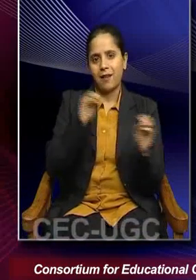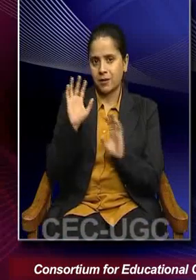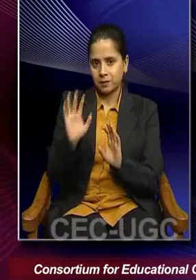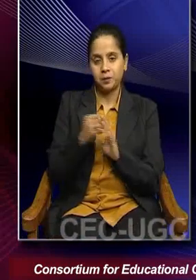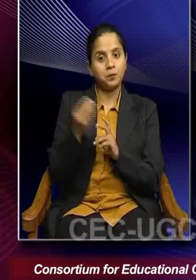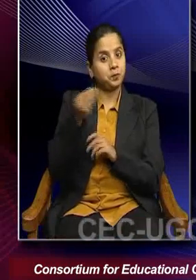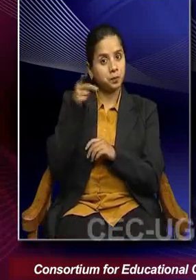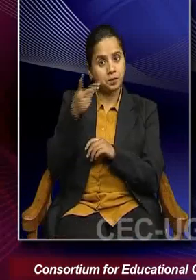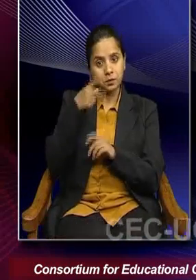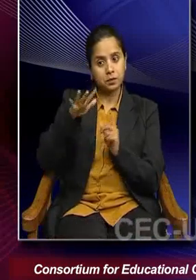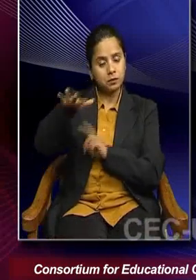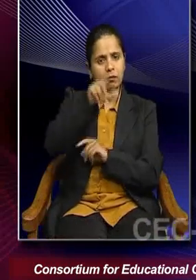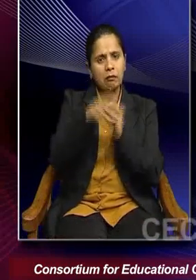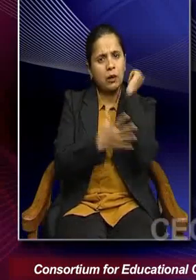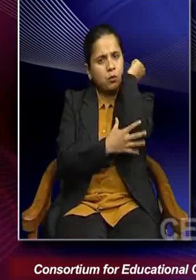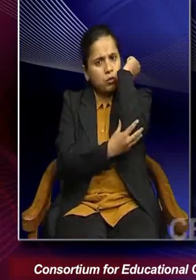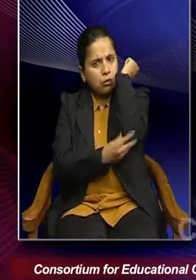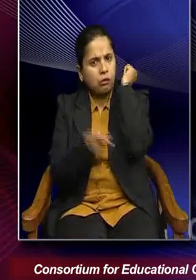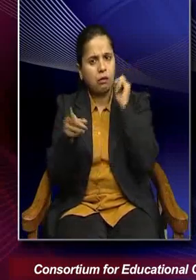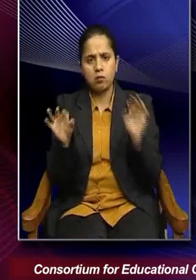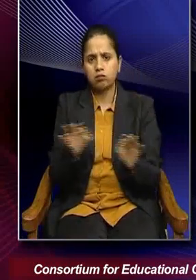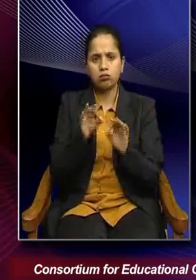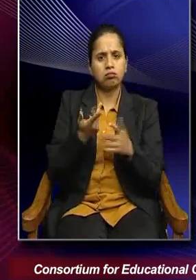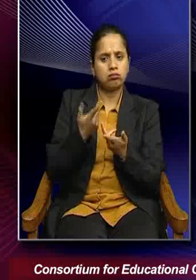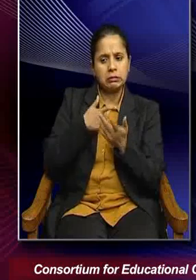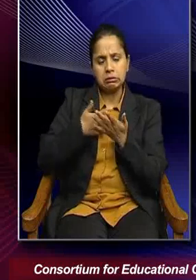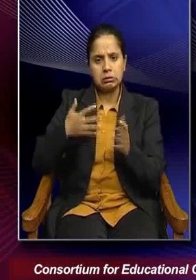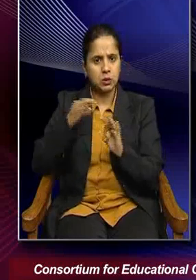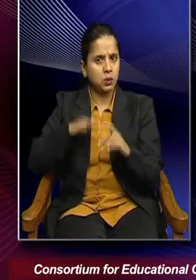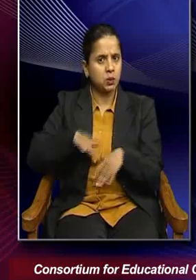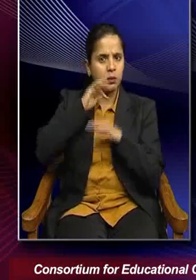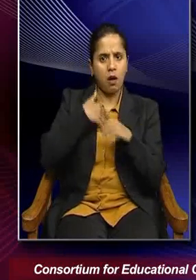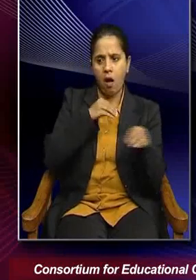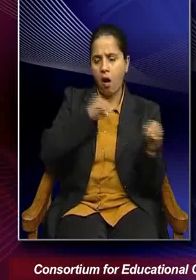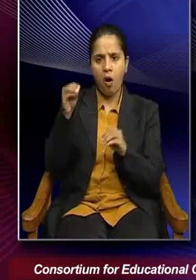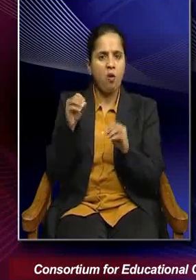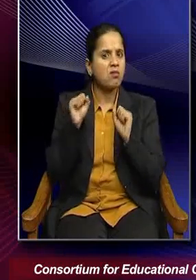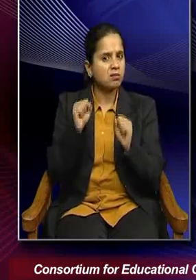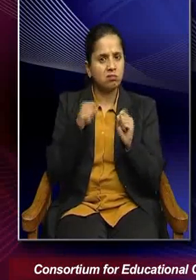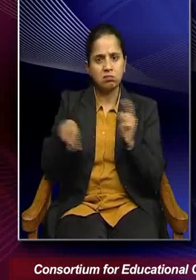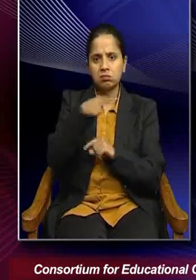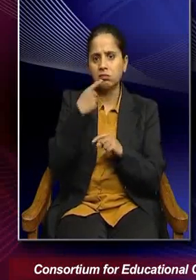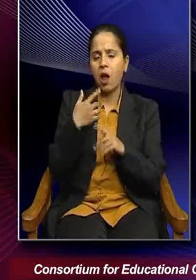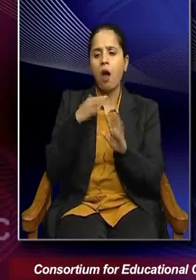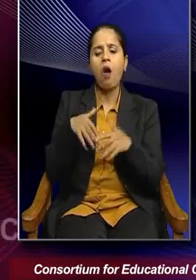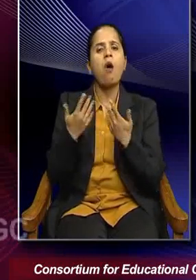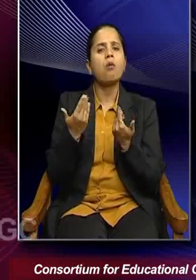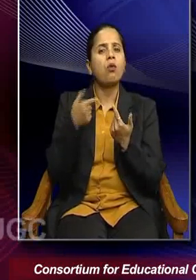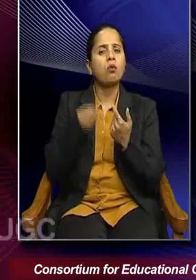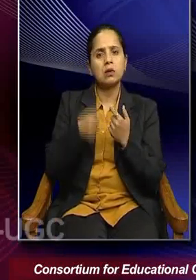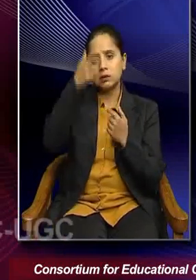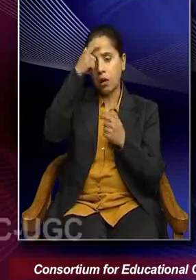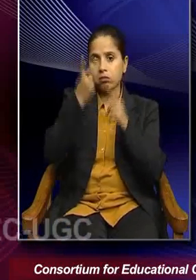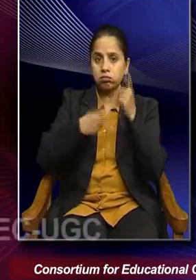section of people who are so poor, who do not have enough resources even to move out in the face of adversity driven